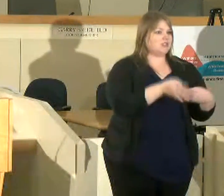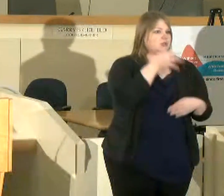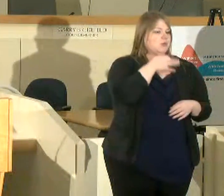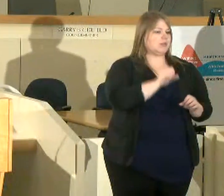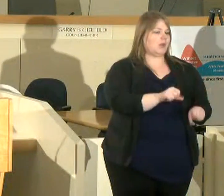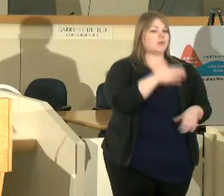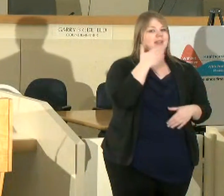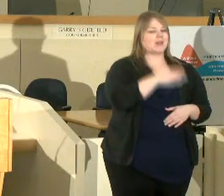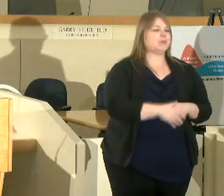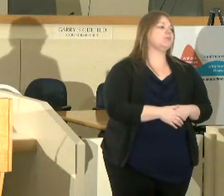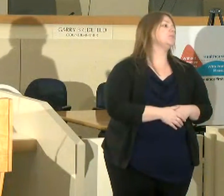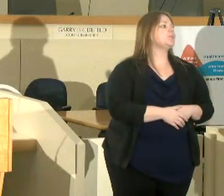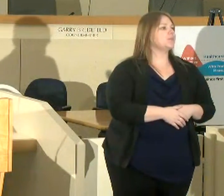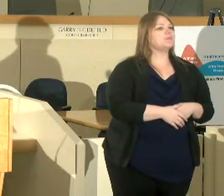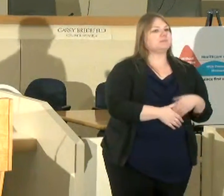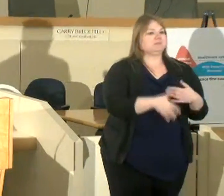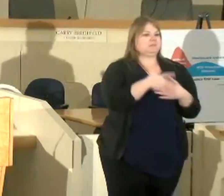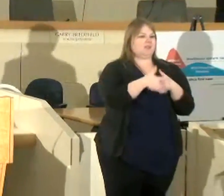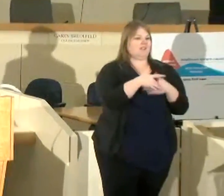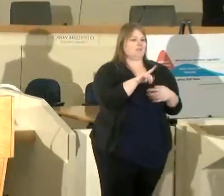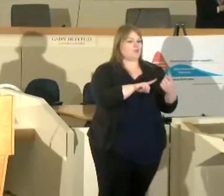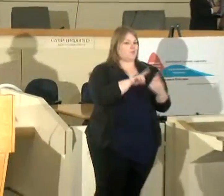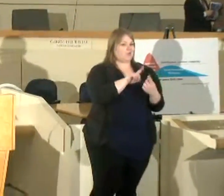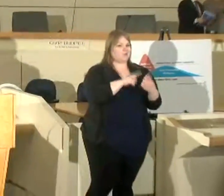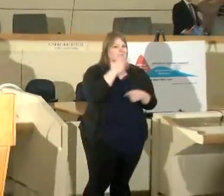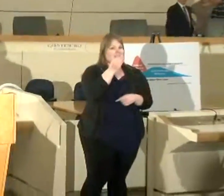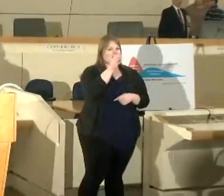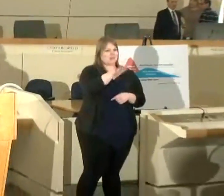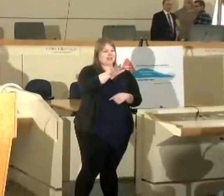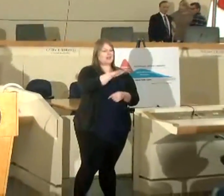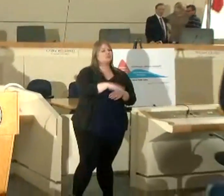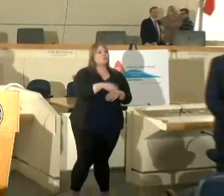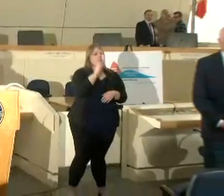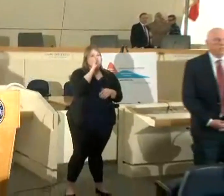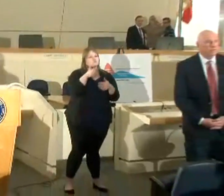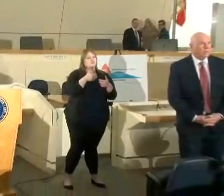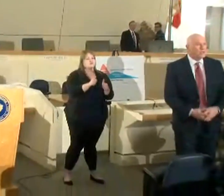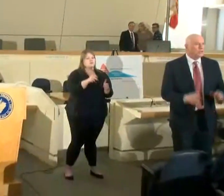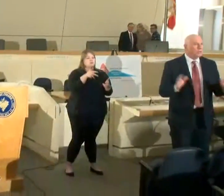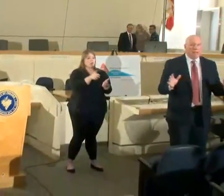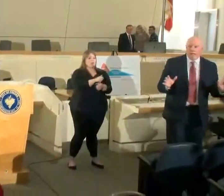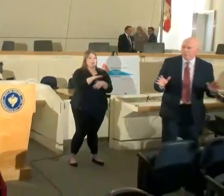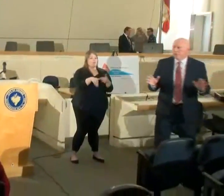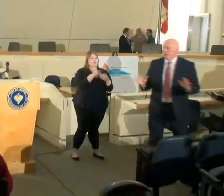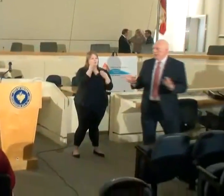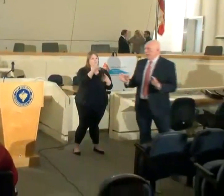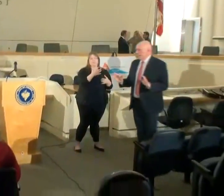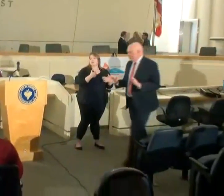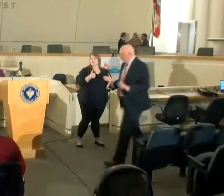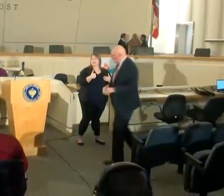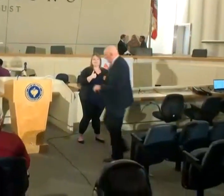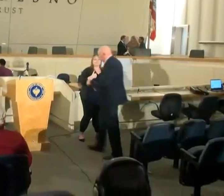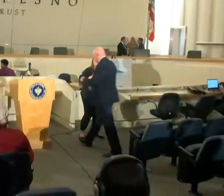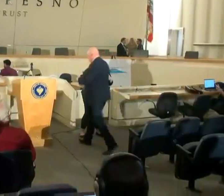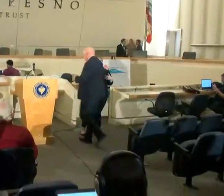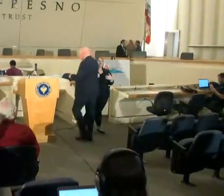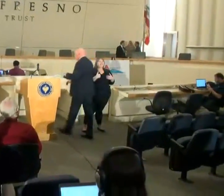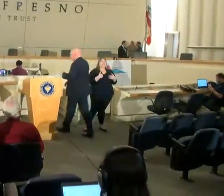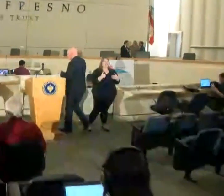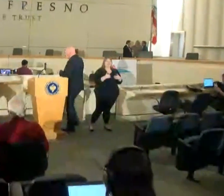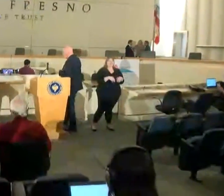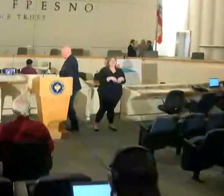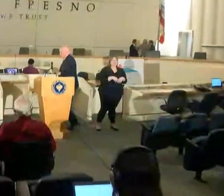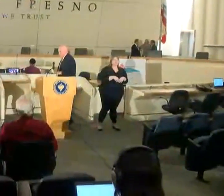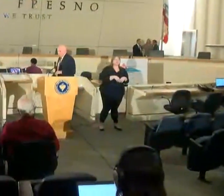you this will be available for one-on-one afterwards again we'll try to update the information that we have um let me get the front here